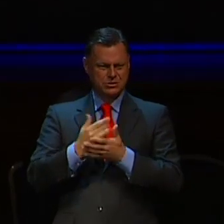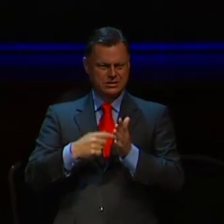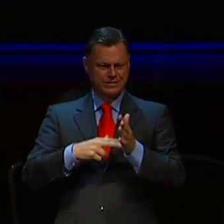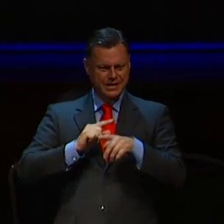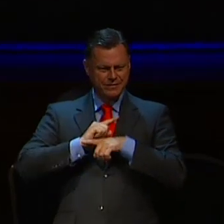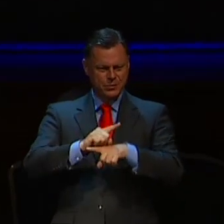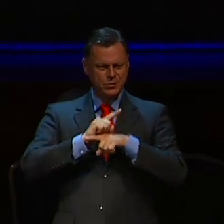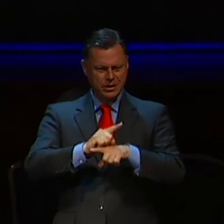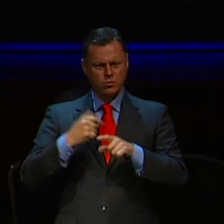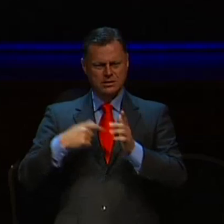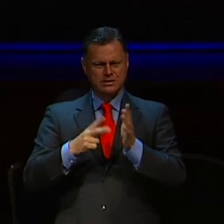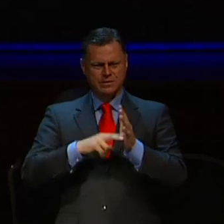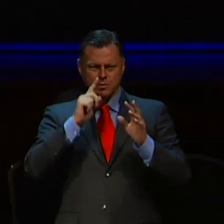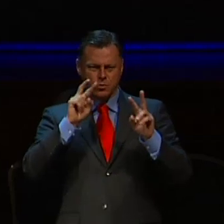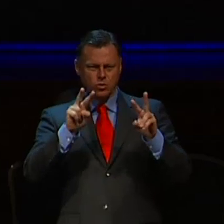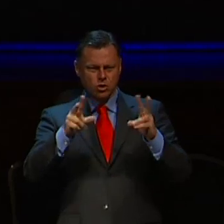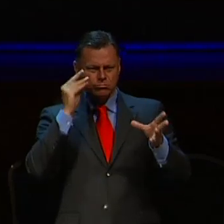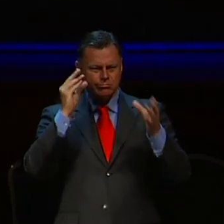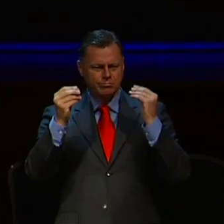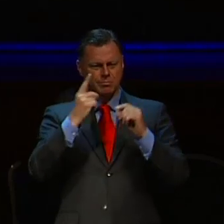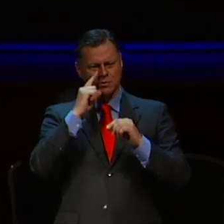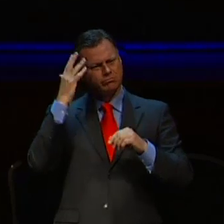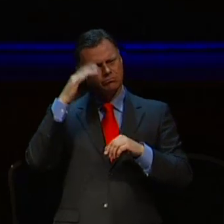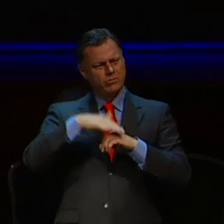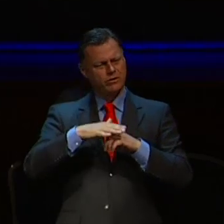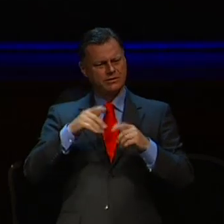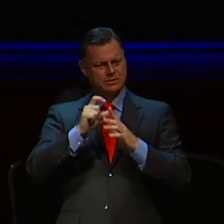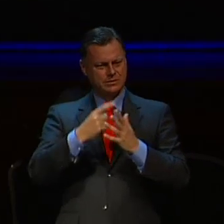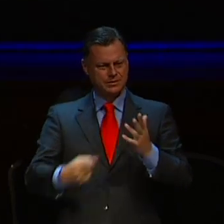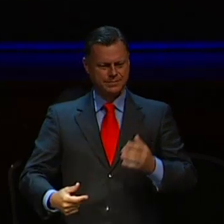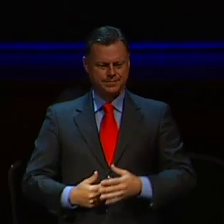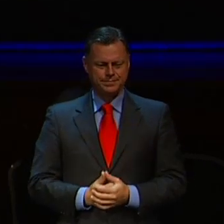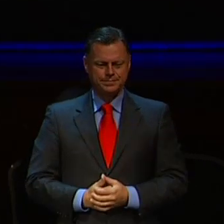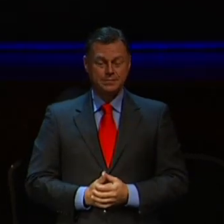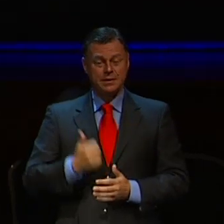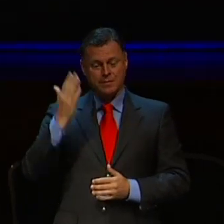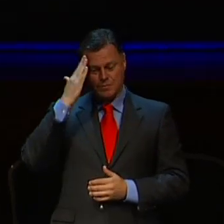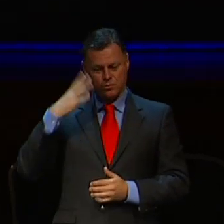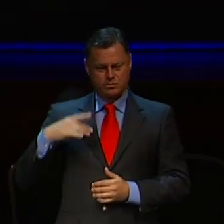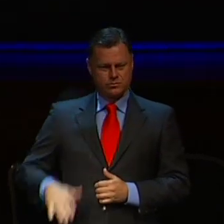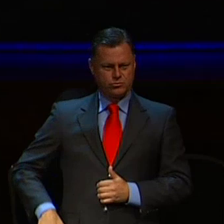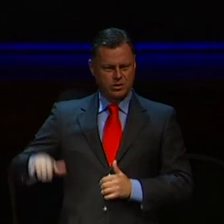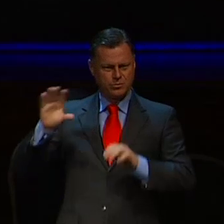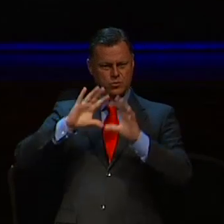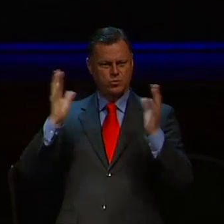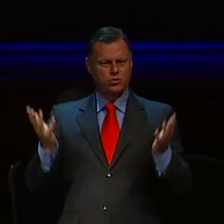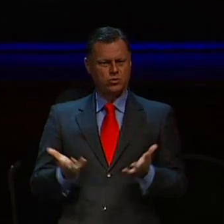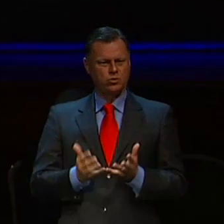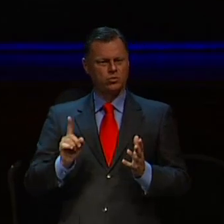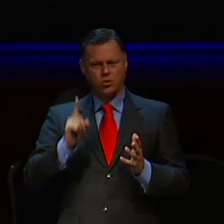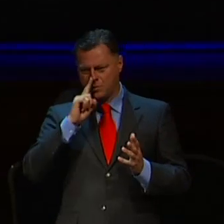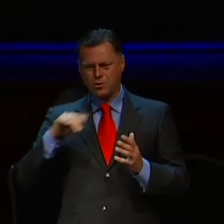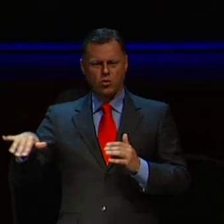ordinary people think differently about disability. Mum wanted me to grow up in a world that accepted difference